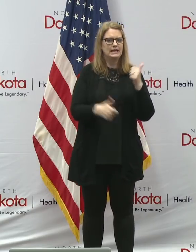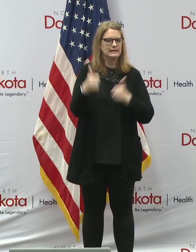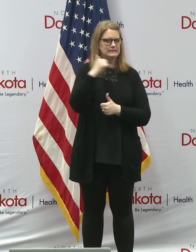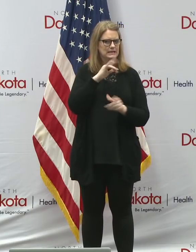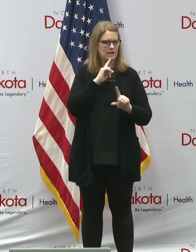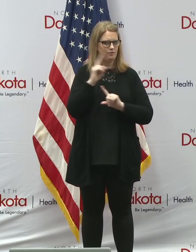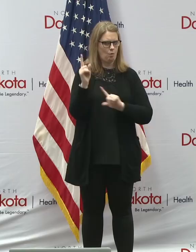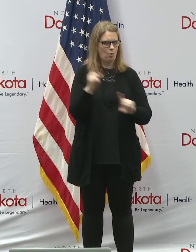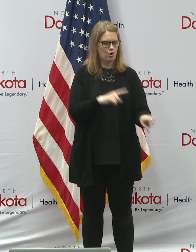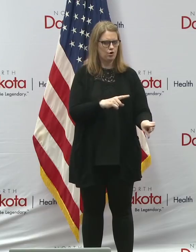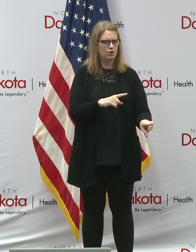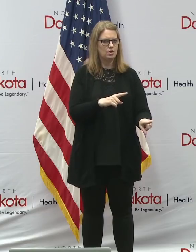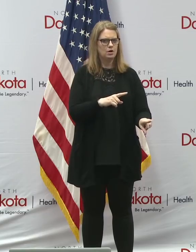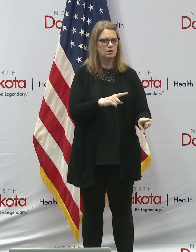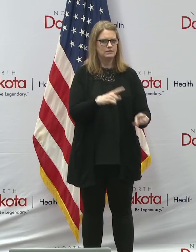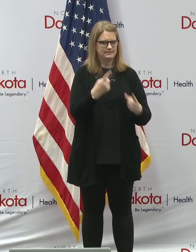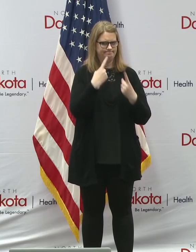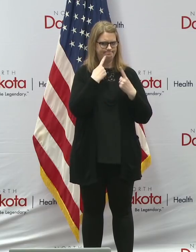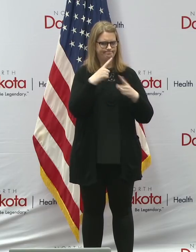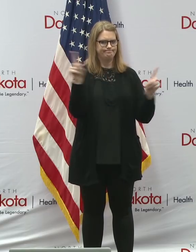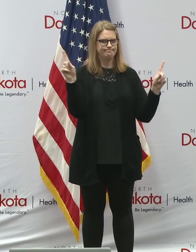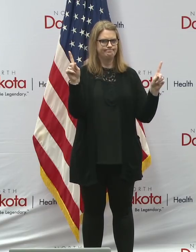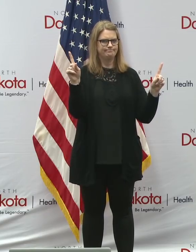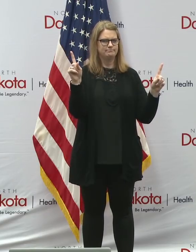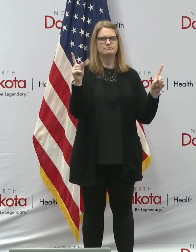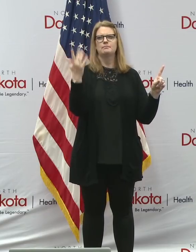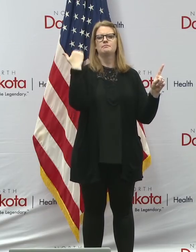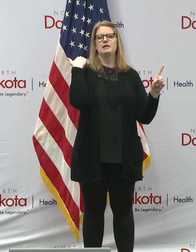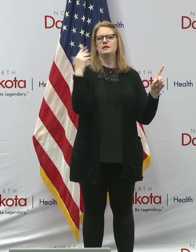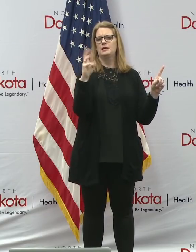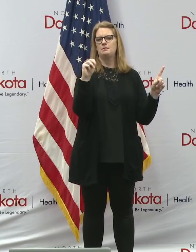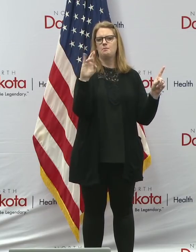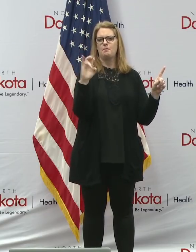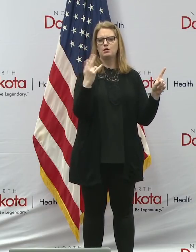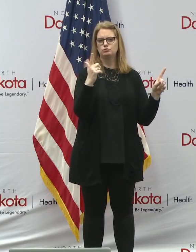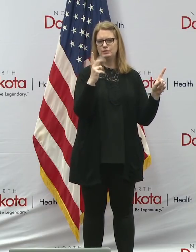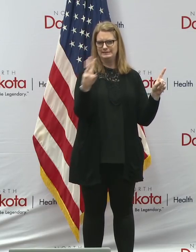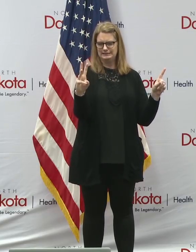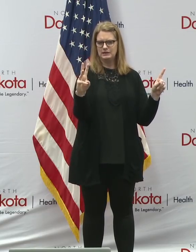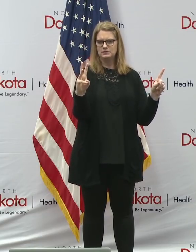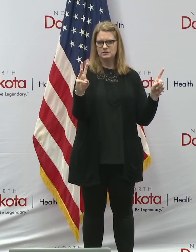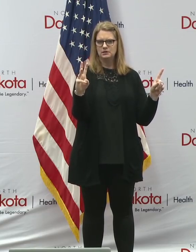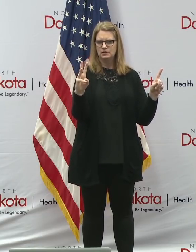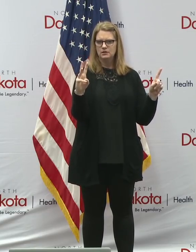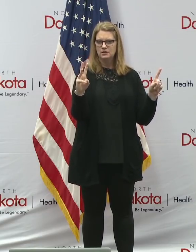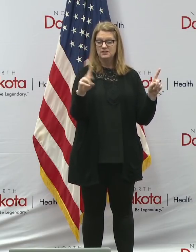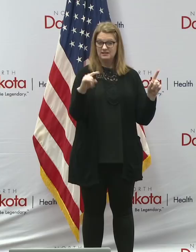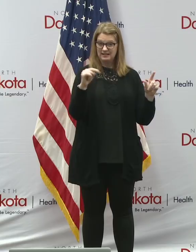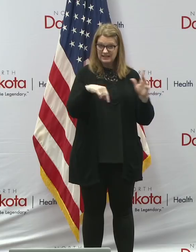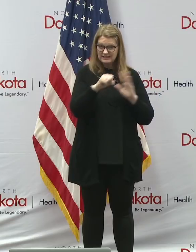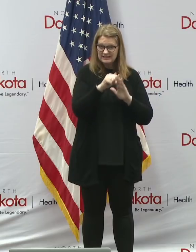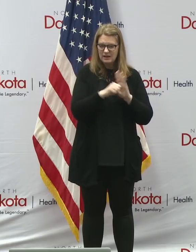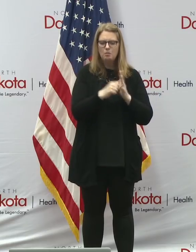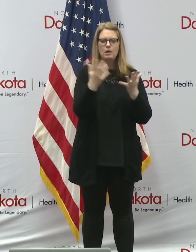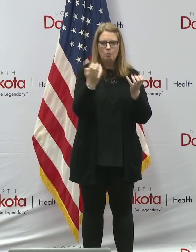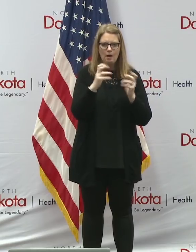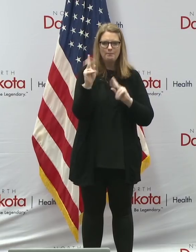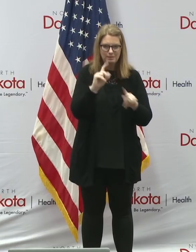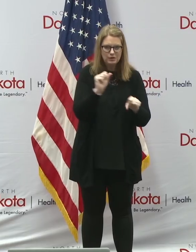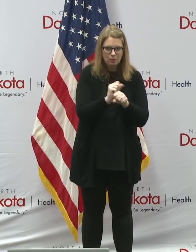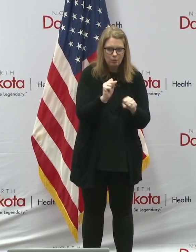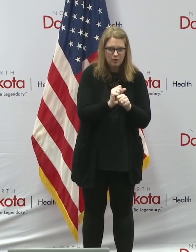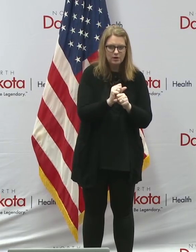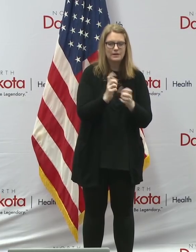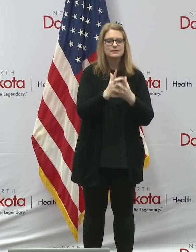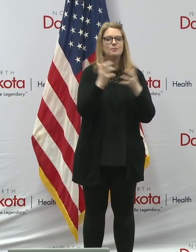back March 26th because, again, keeping everybody working in our state, it was